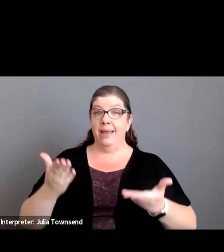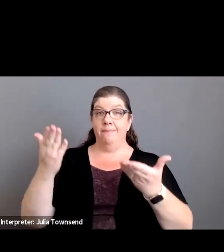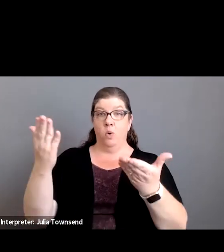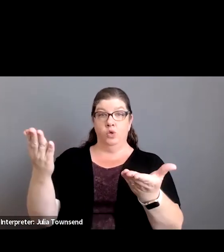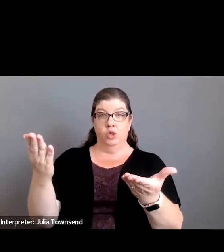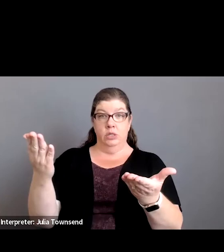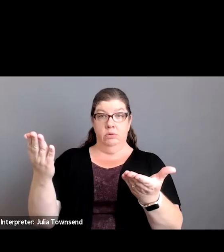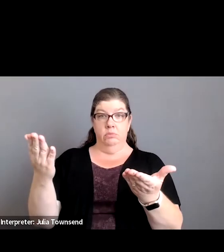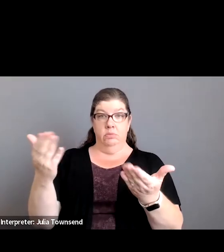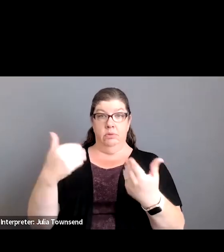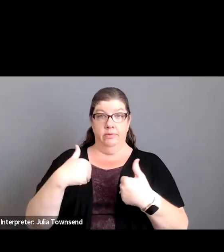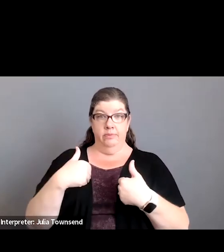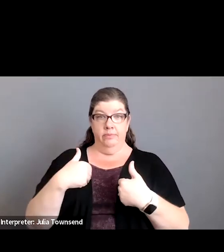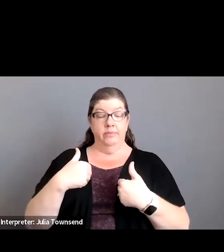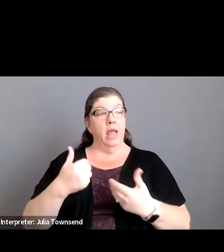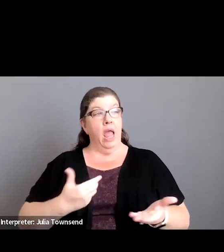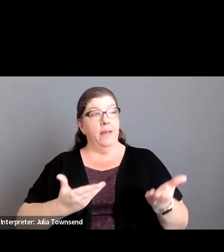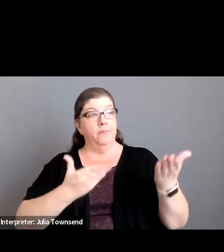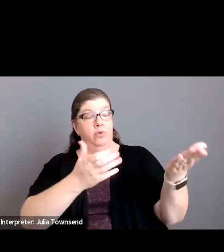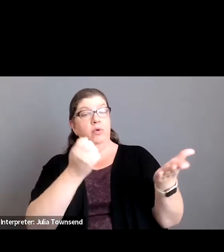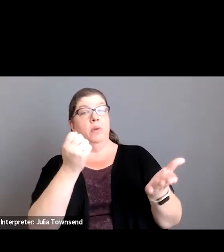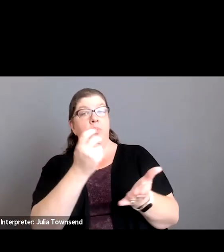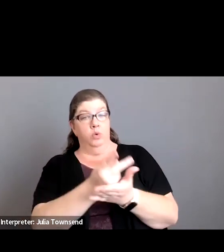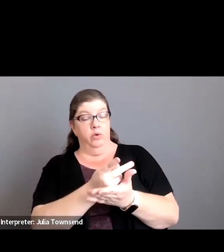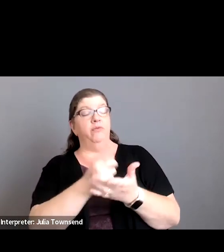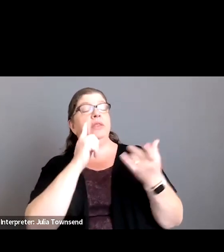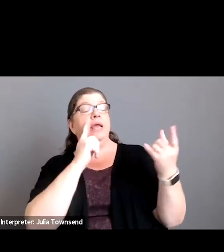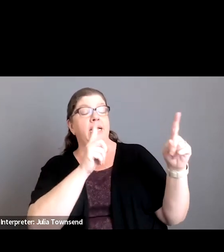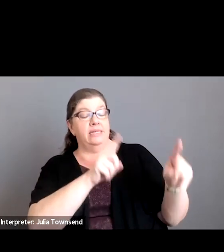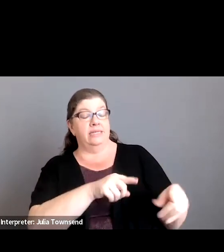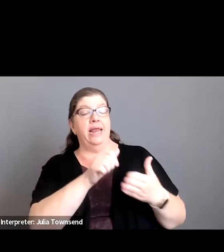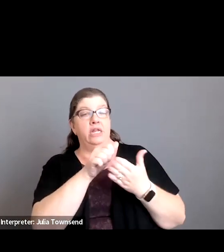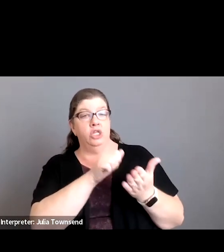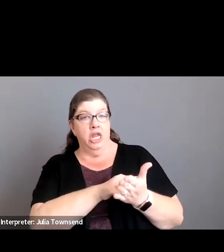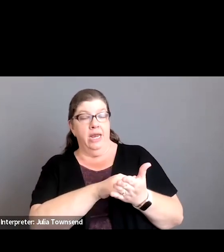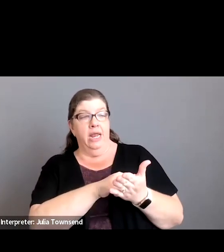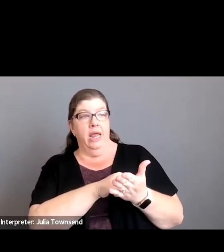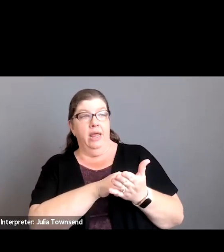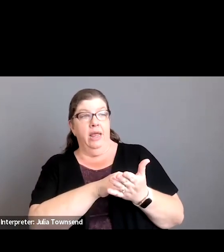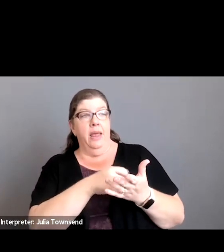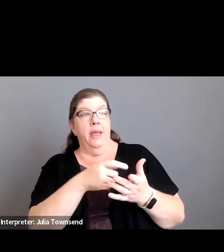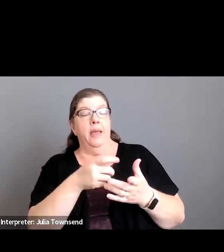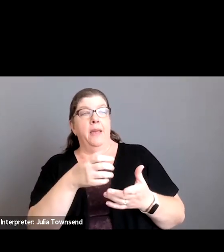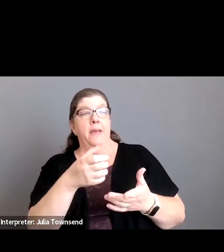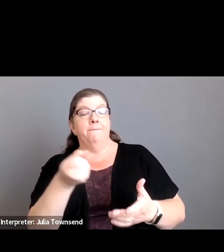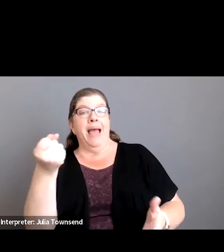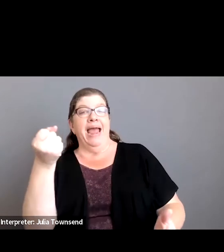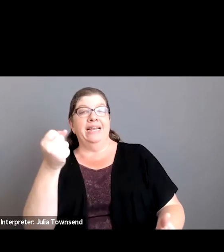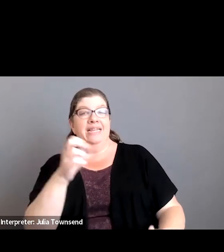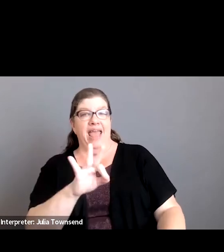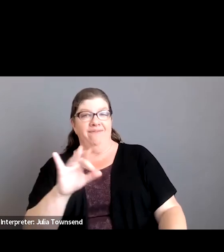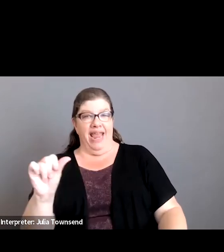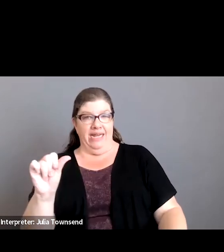i move that we approve the consent agenda minus uh f8